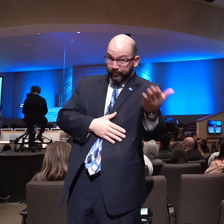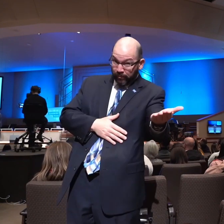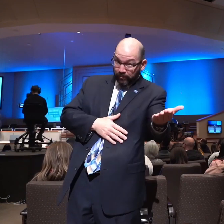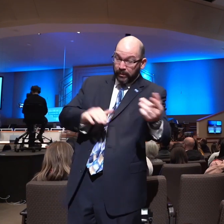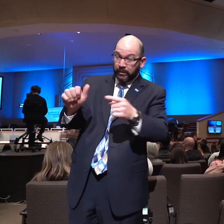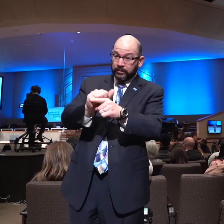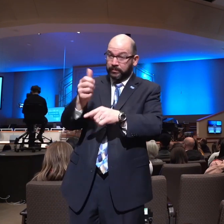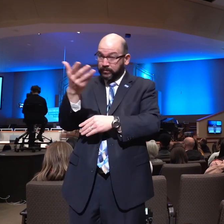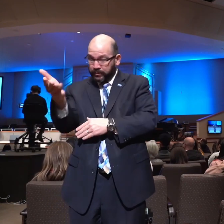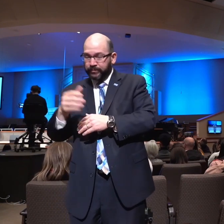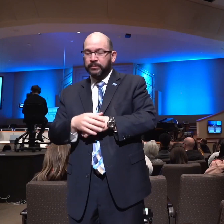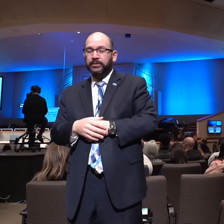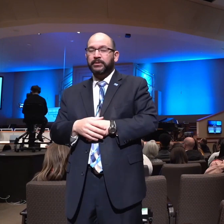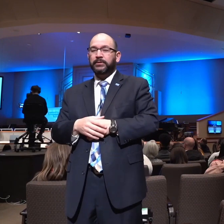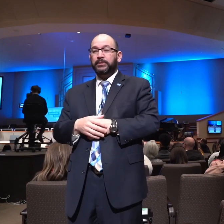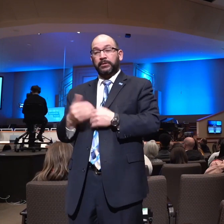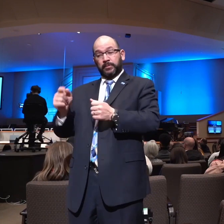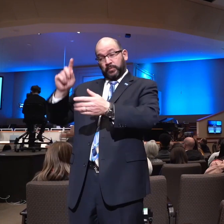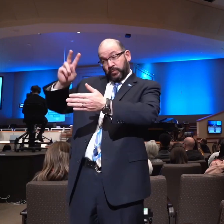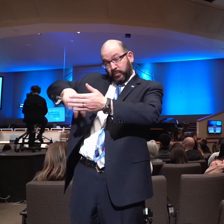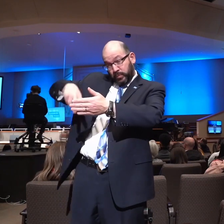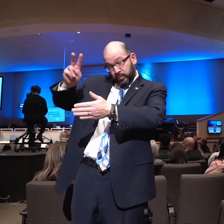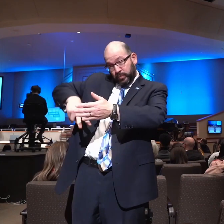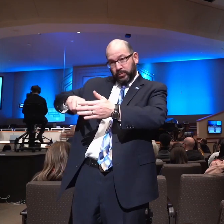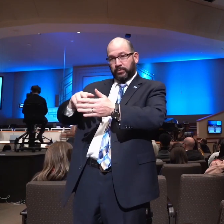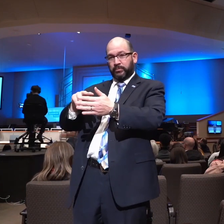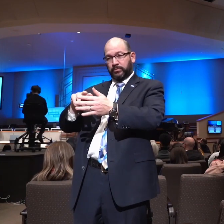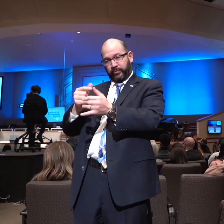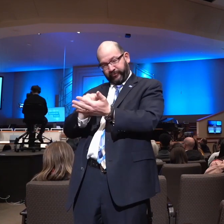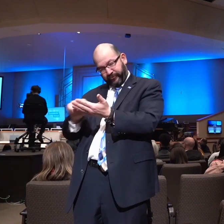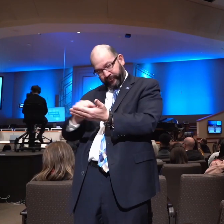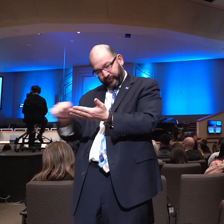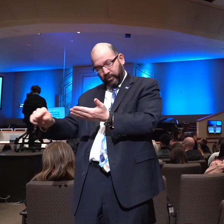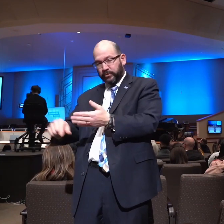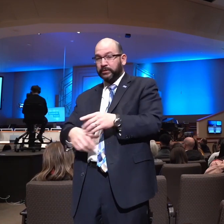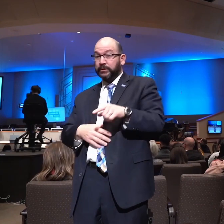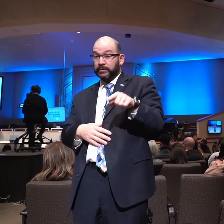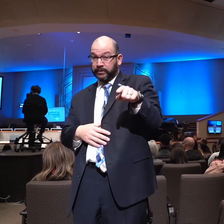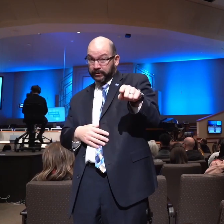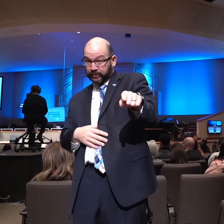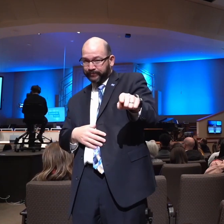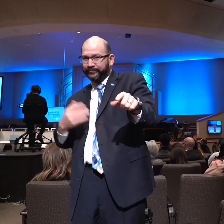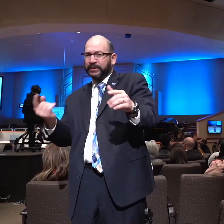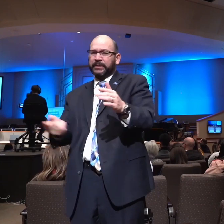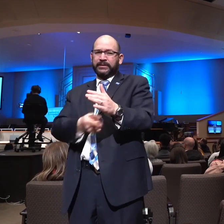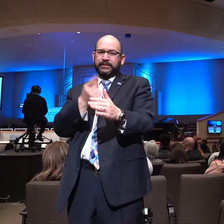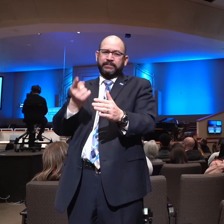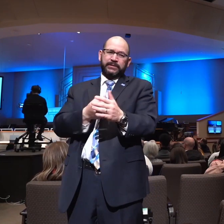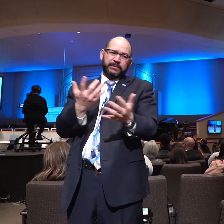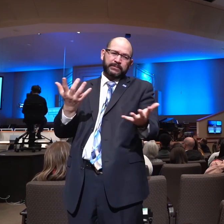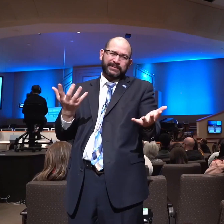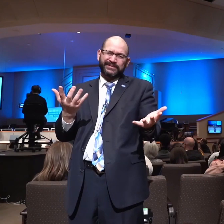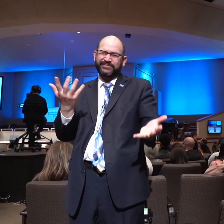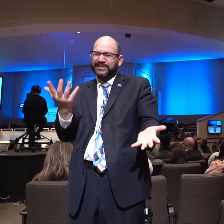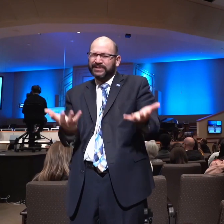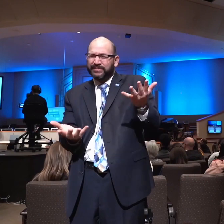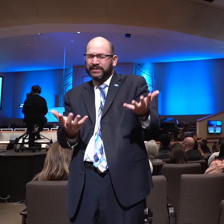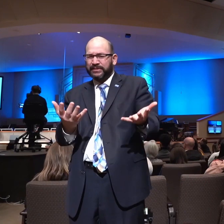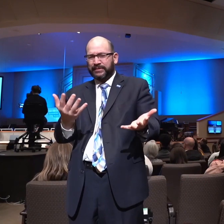would appear as you read through these epistles that Timothy was at times somewhat feeble in his mindset. Many